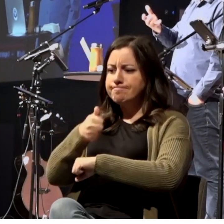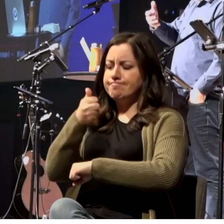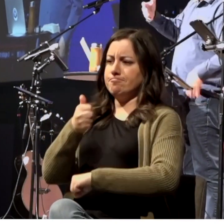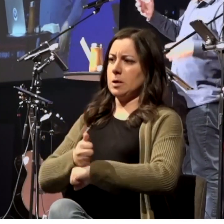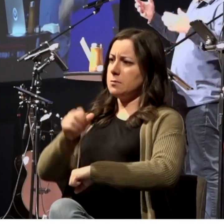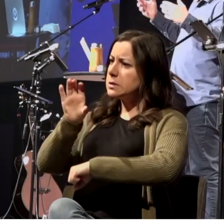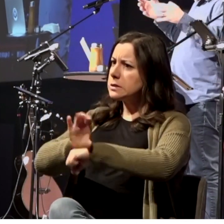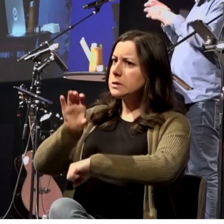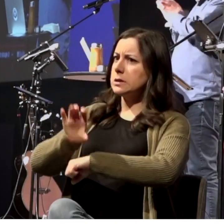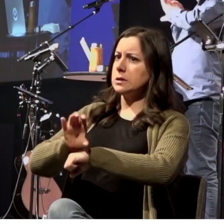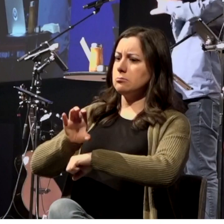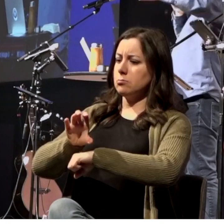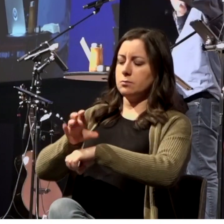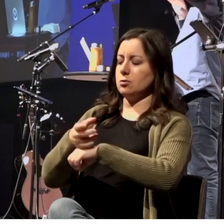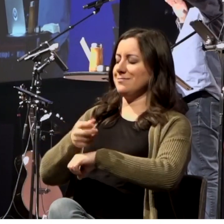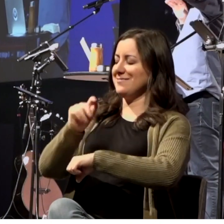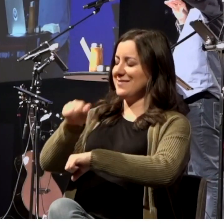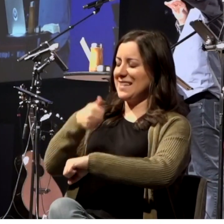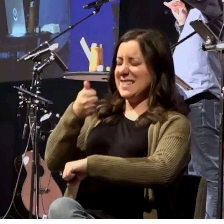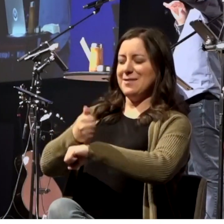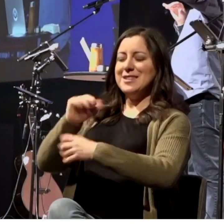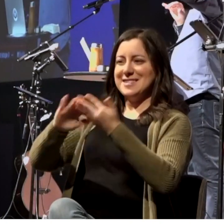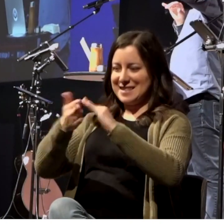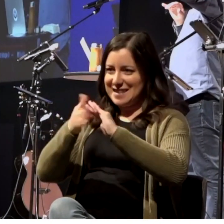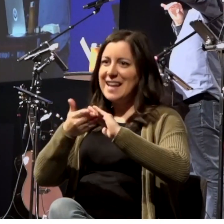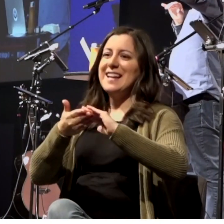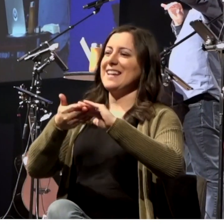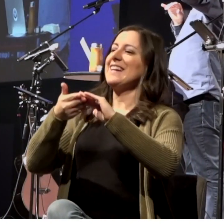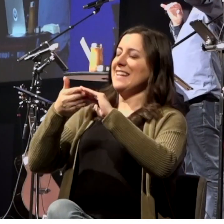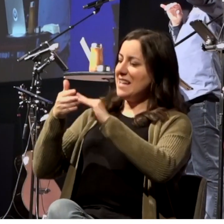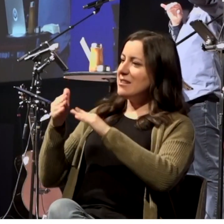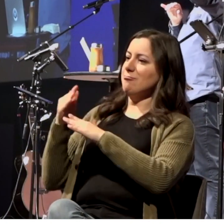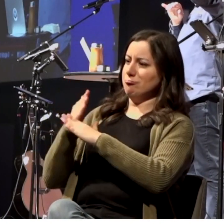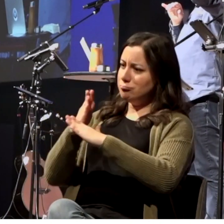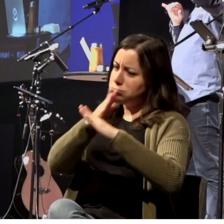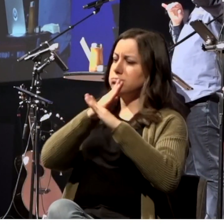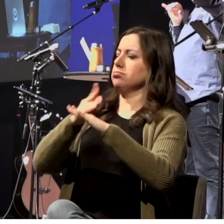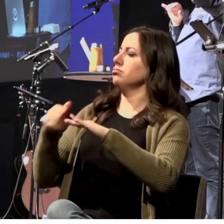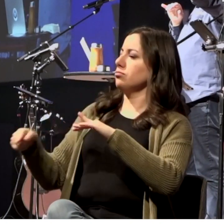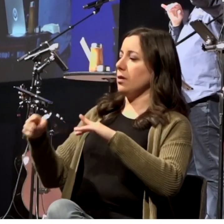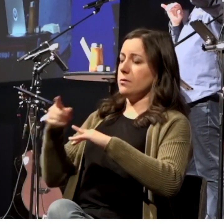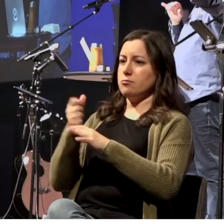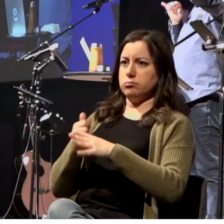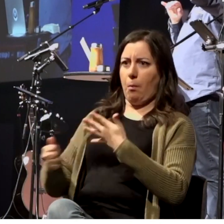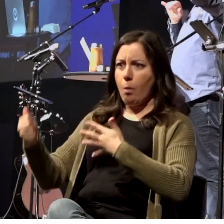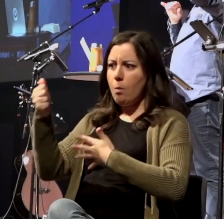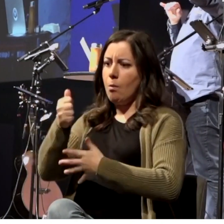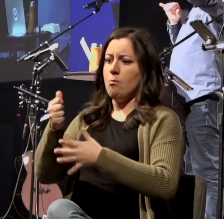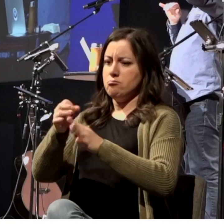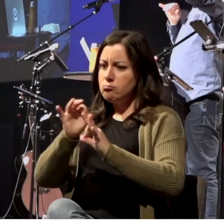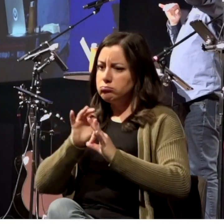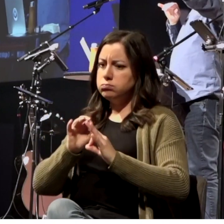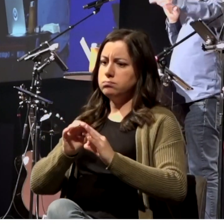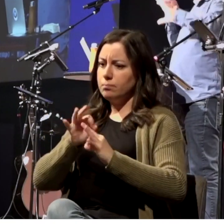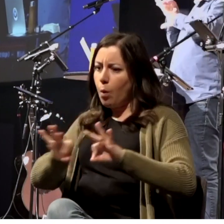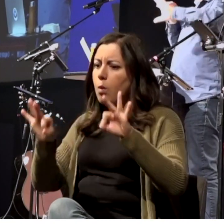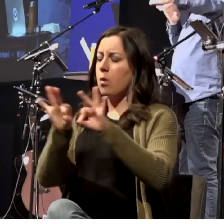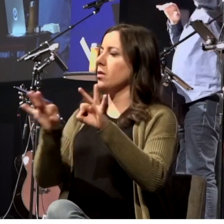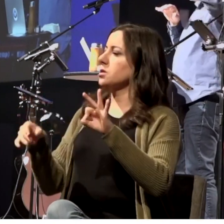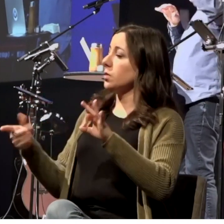certainly, but they're all, but it's, you know, it's spread out. It's very east of Rome, you know, the capital city of Rome. And so they're like, well,